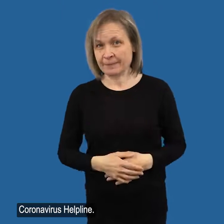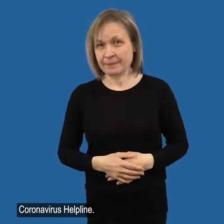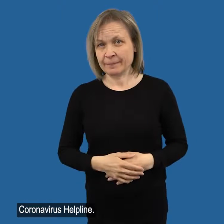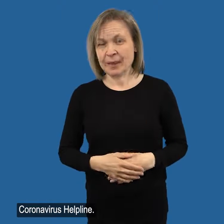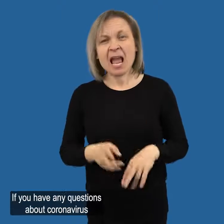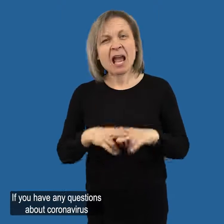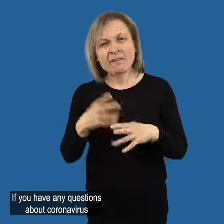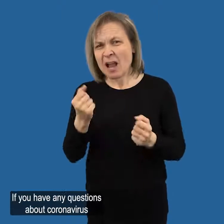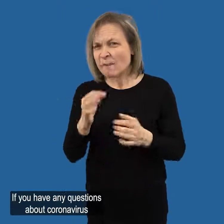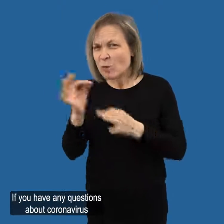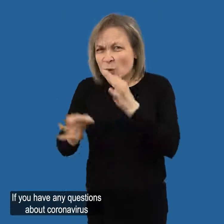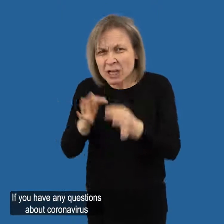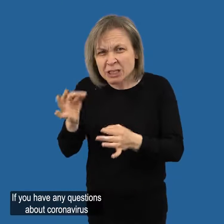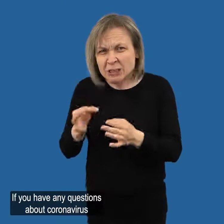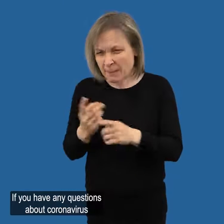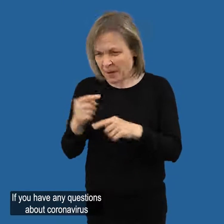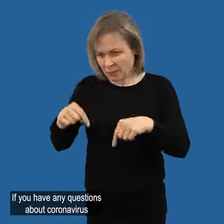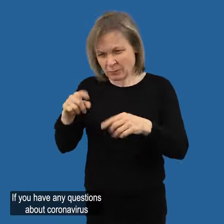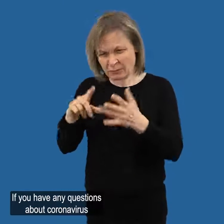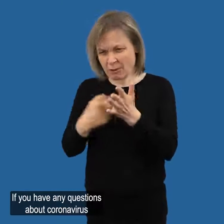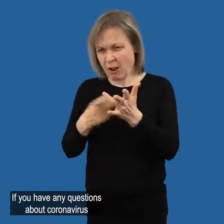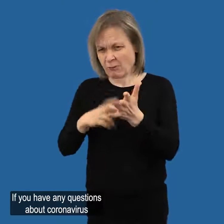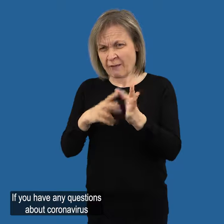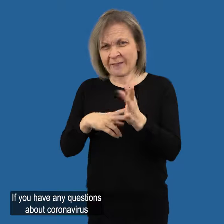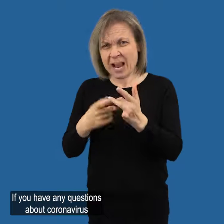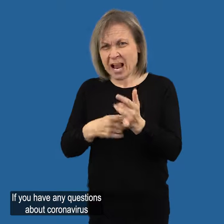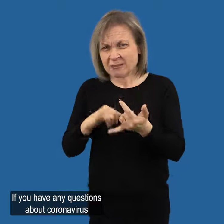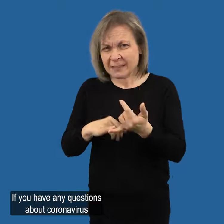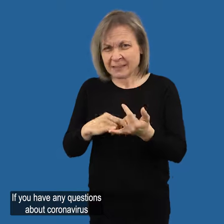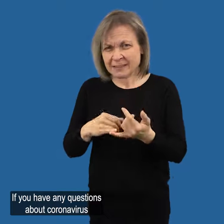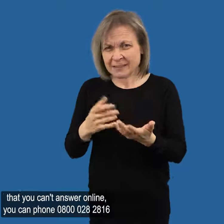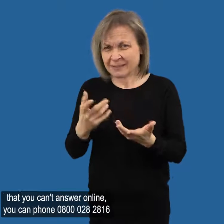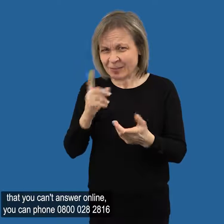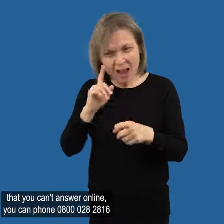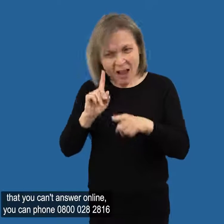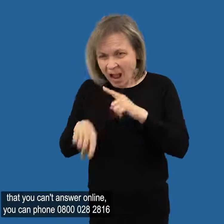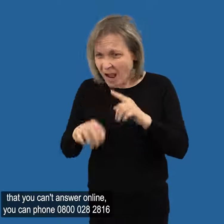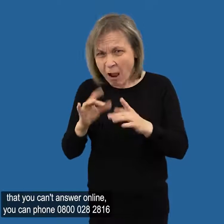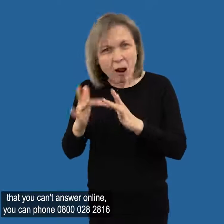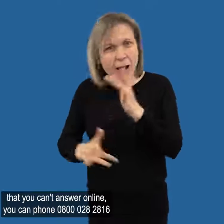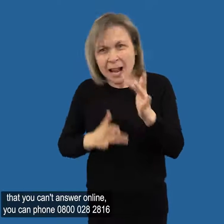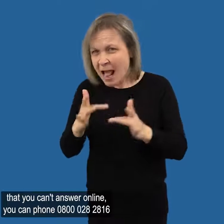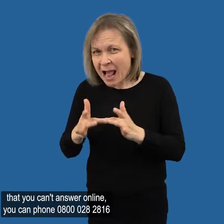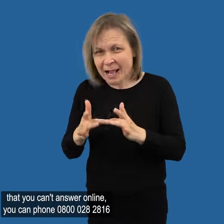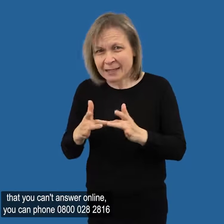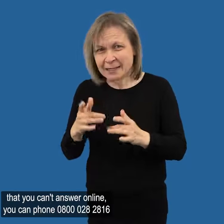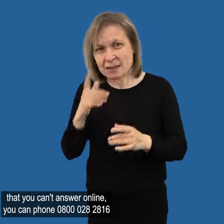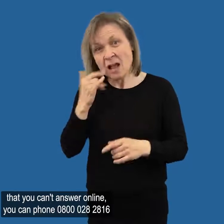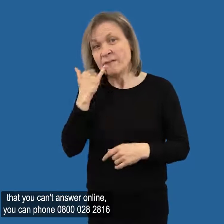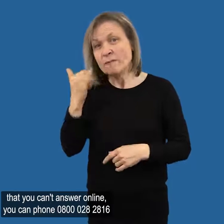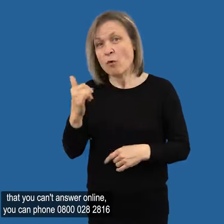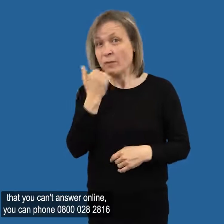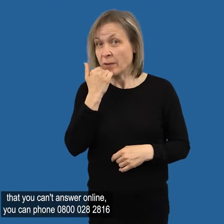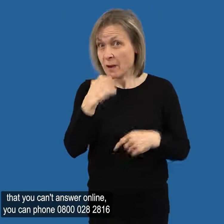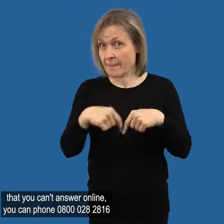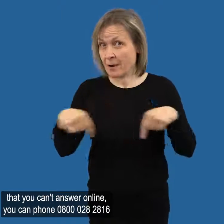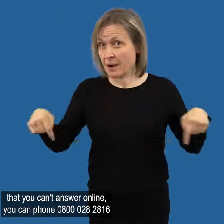Coronavirus helpline If you have any questions about coronavirus that you can't answer online You can phone 0800